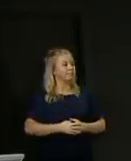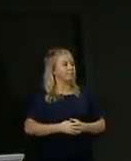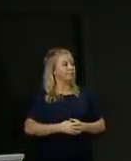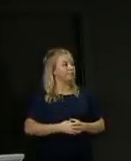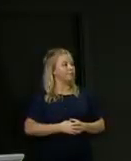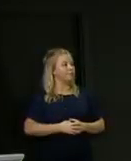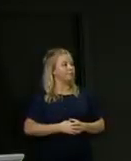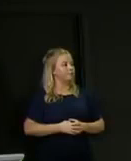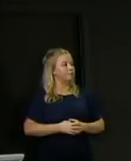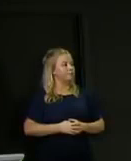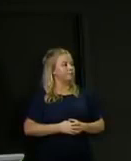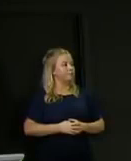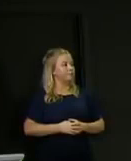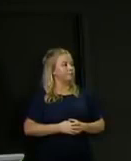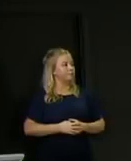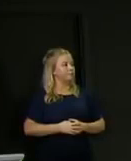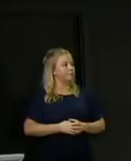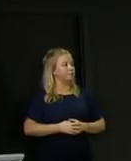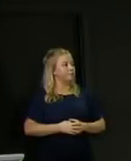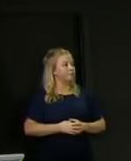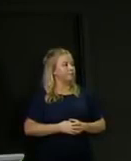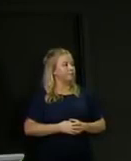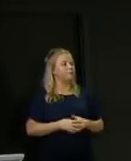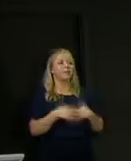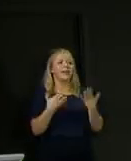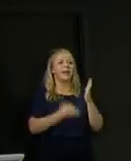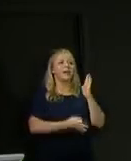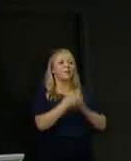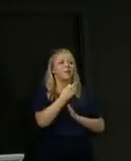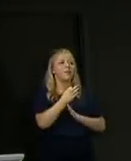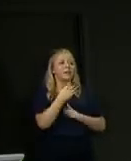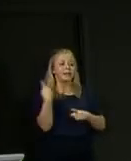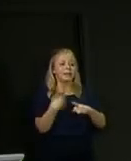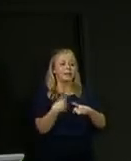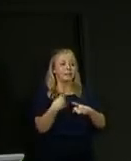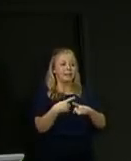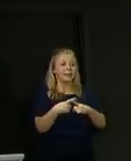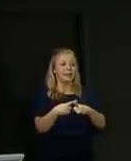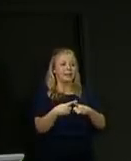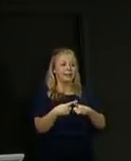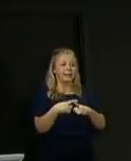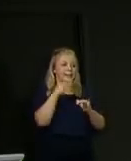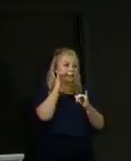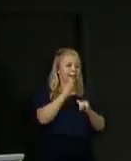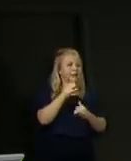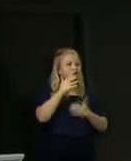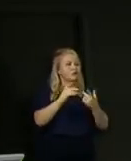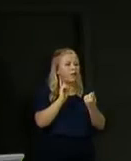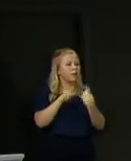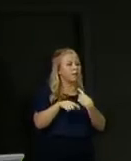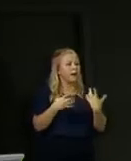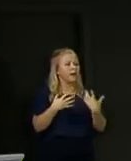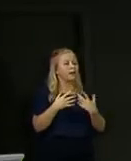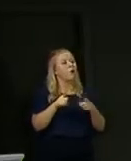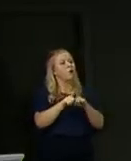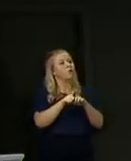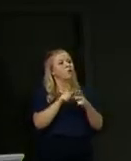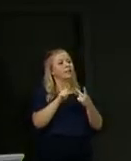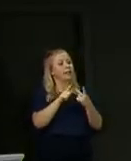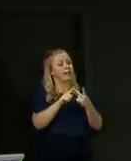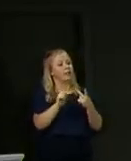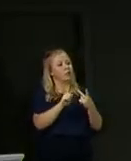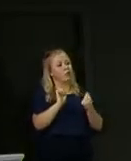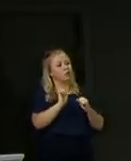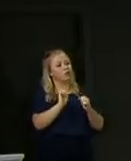Mr Minister, is there any improvement in the speed at which test results come back? And secondly, what's your reaction to the